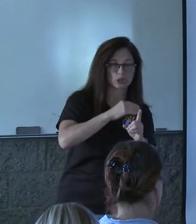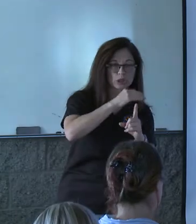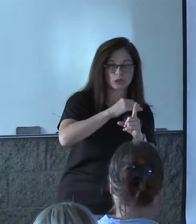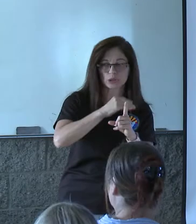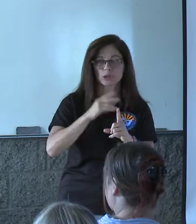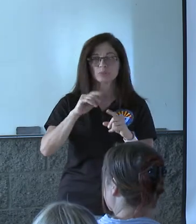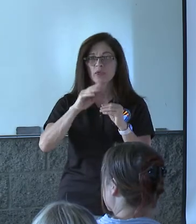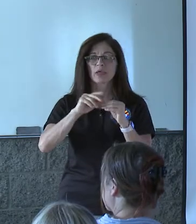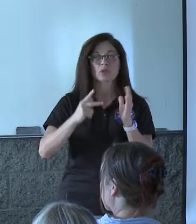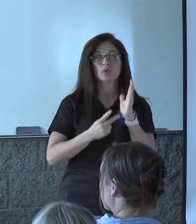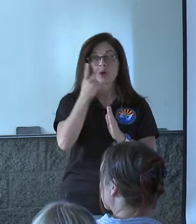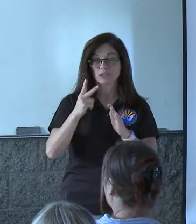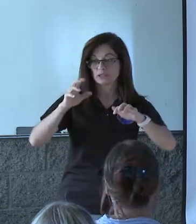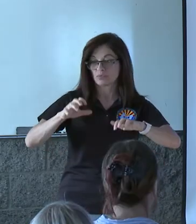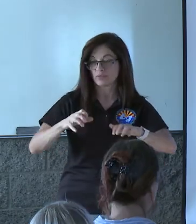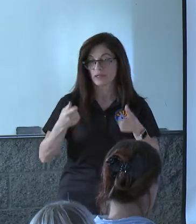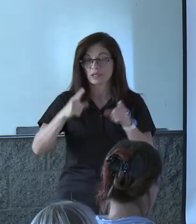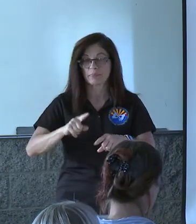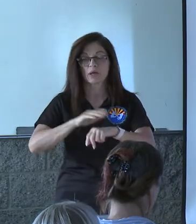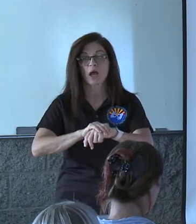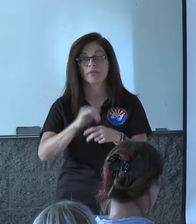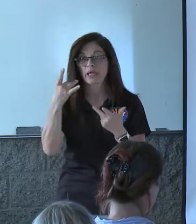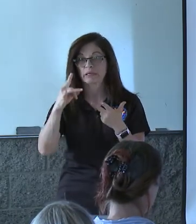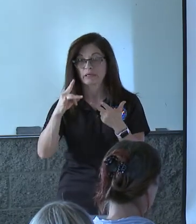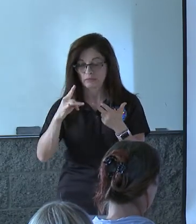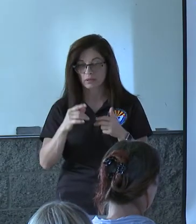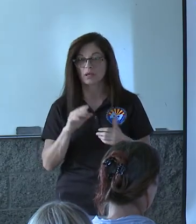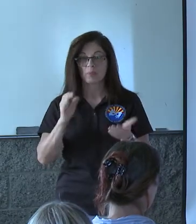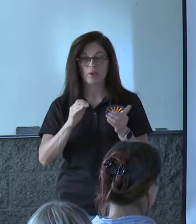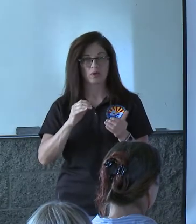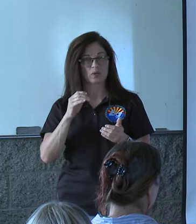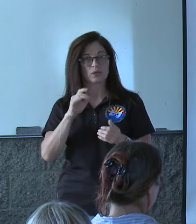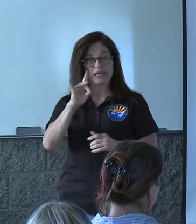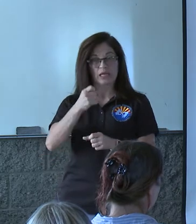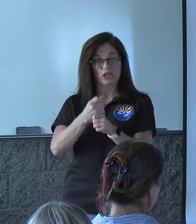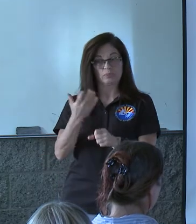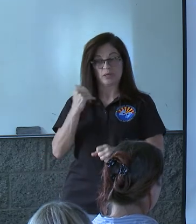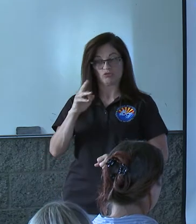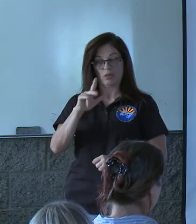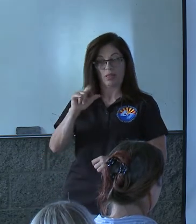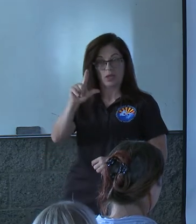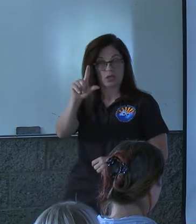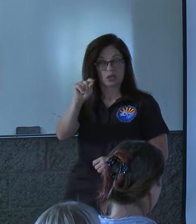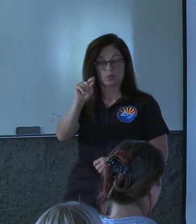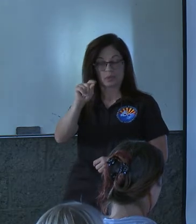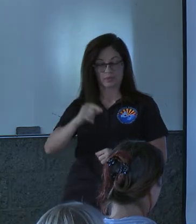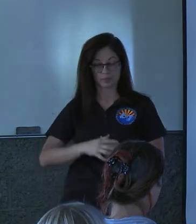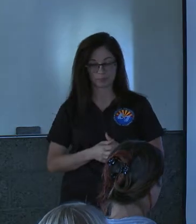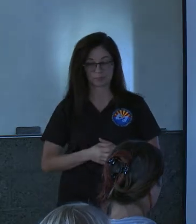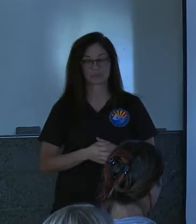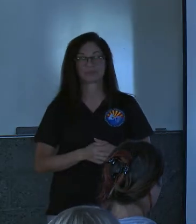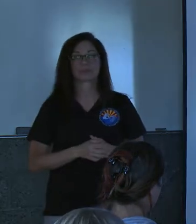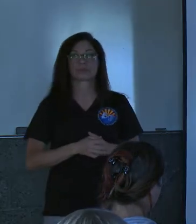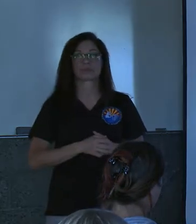rate we had on the 18th than what we saw eight years ago on july 20th and